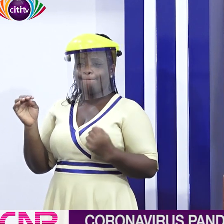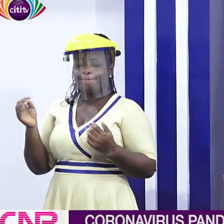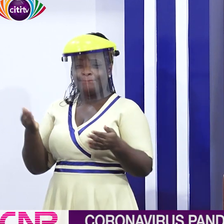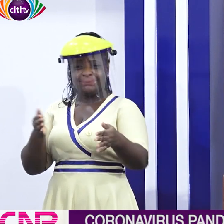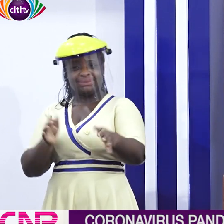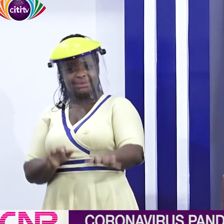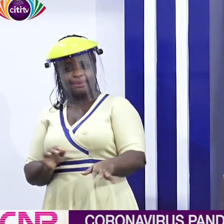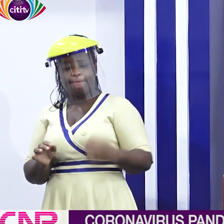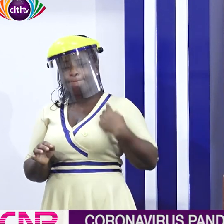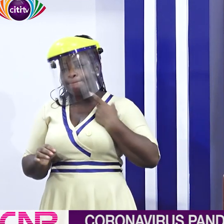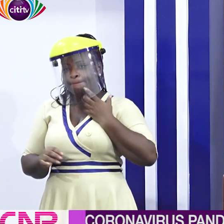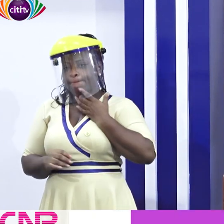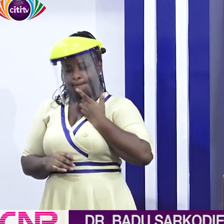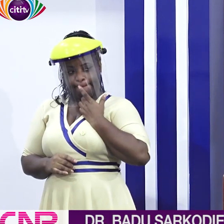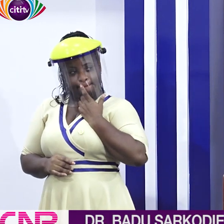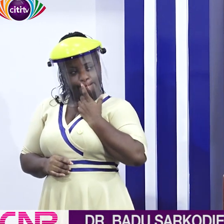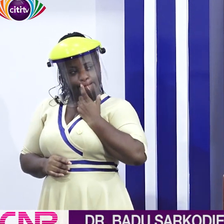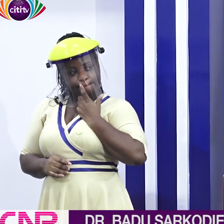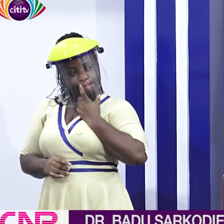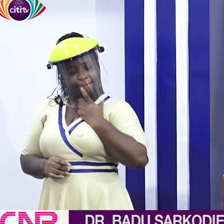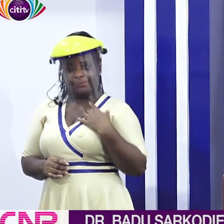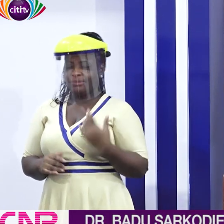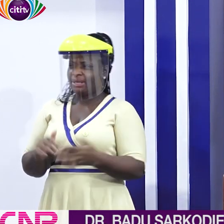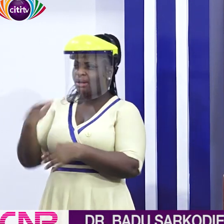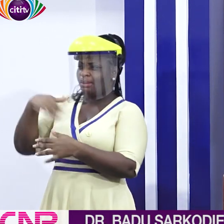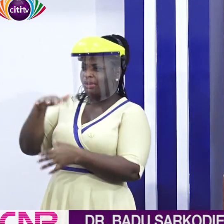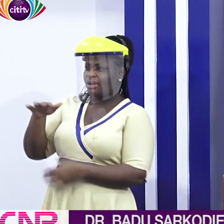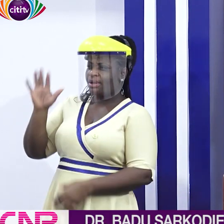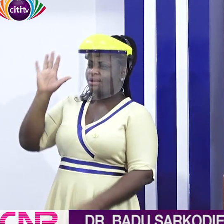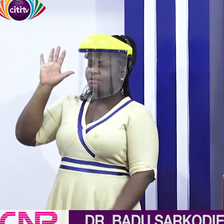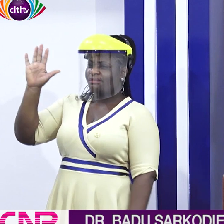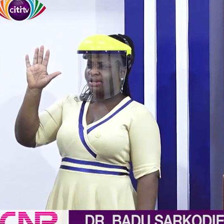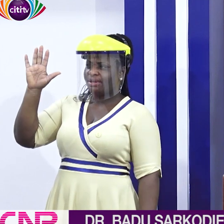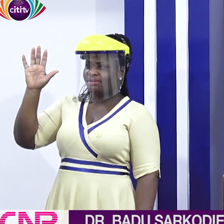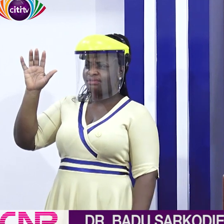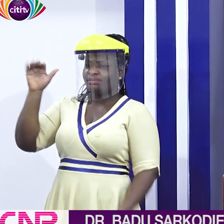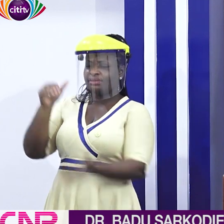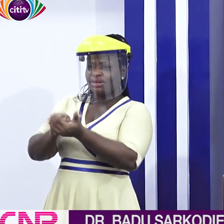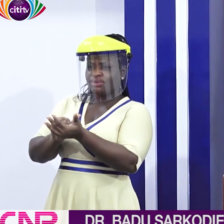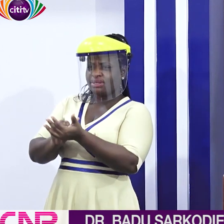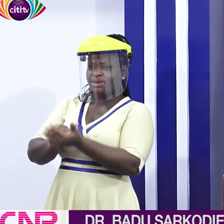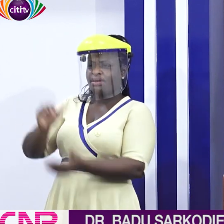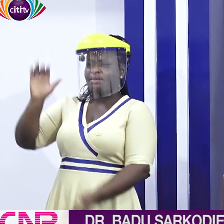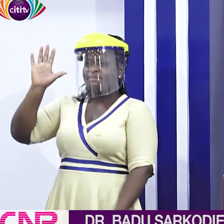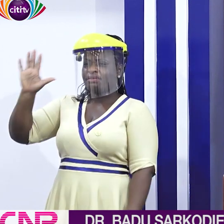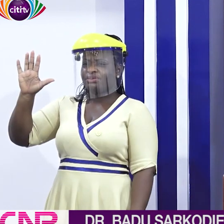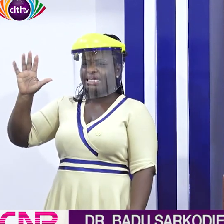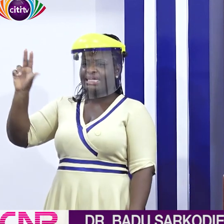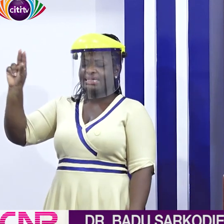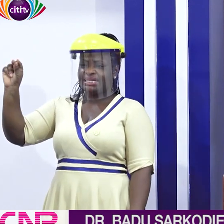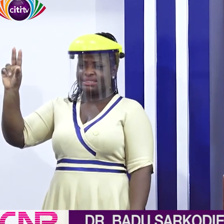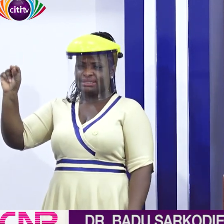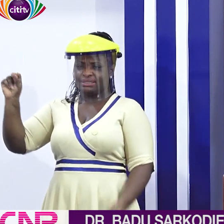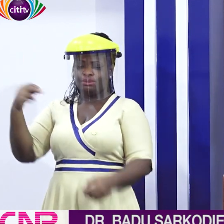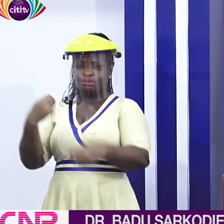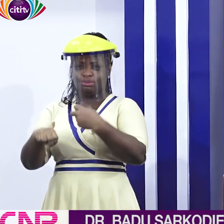5,530 cases. The death to